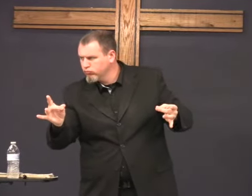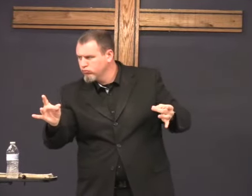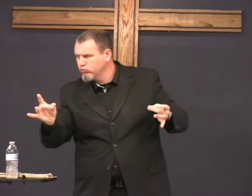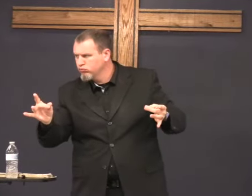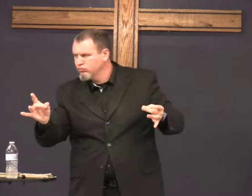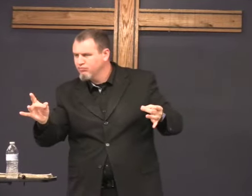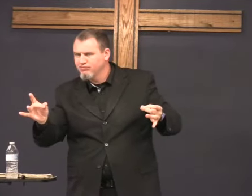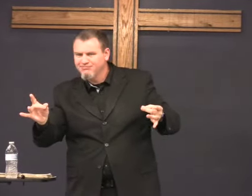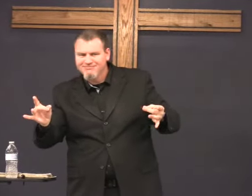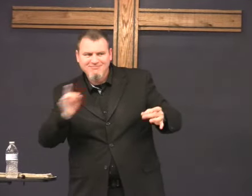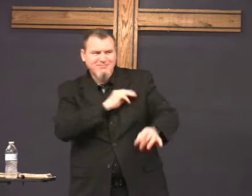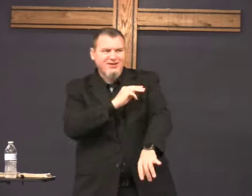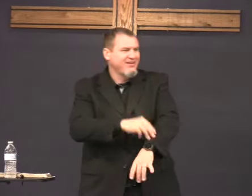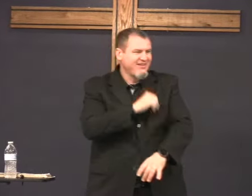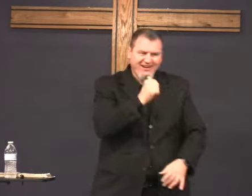passages? Any comments?